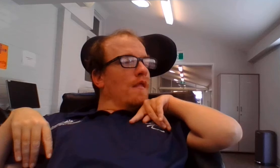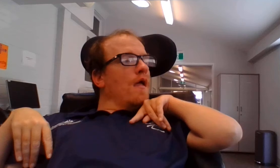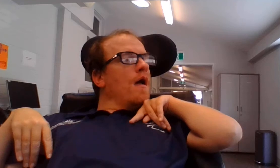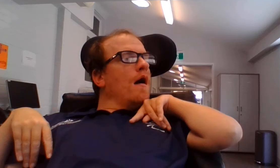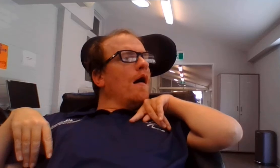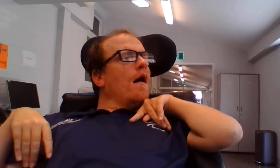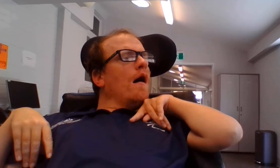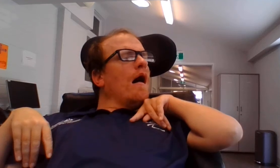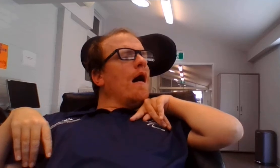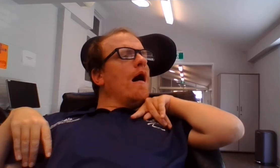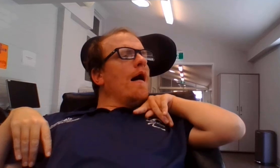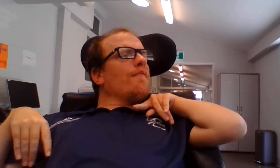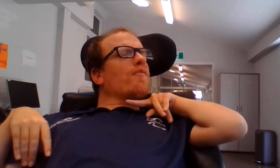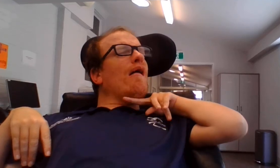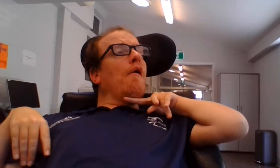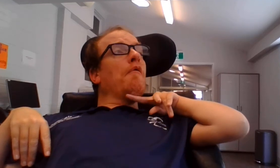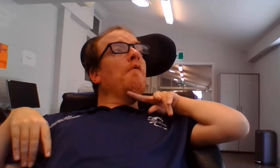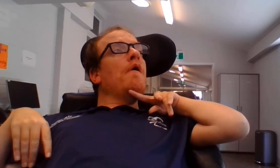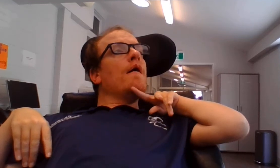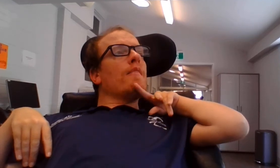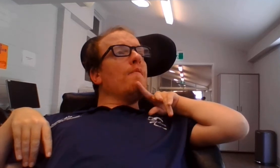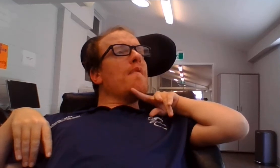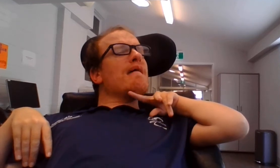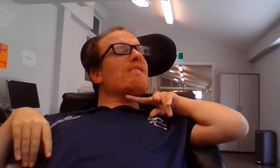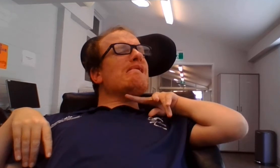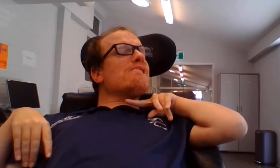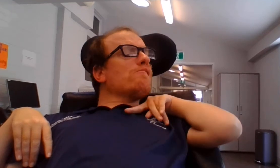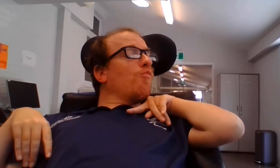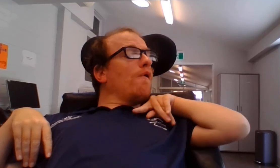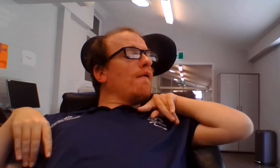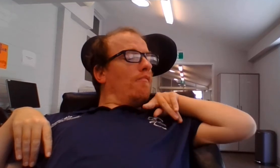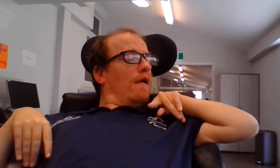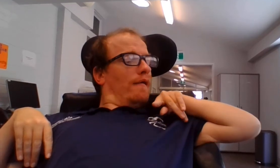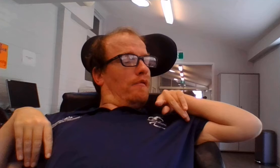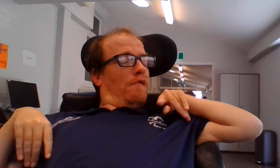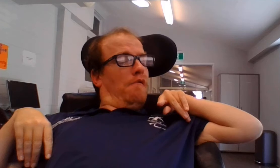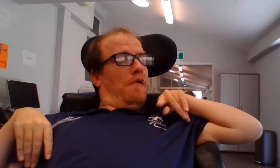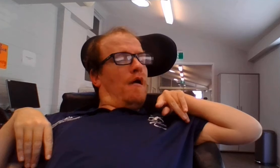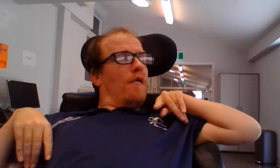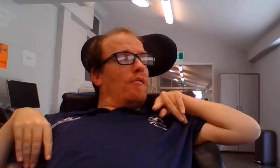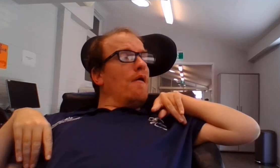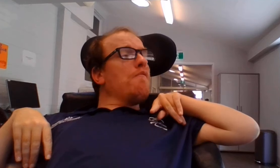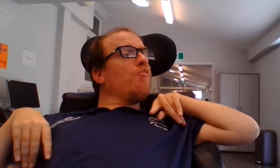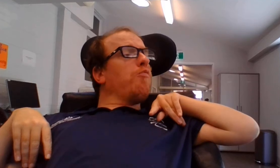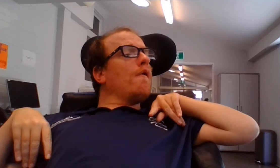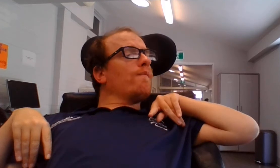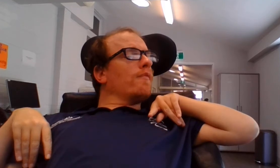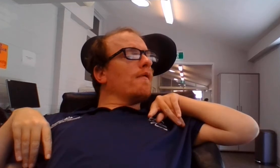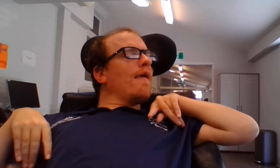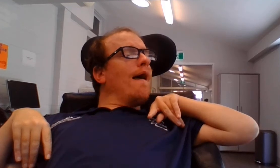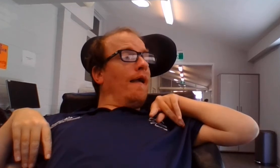So, the messages we'd like to close with today.